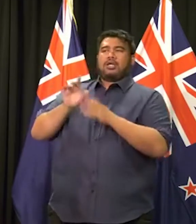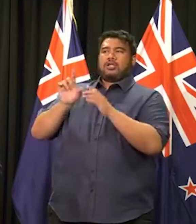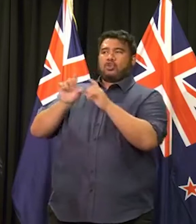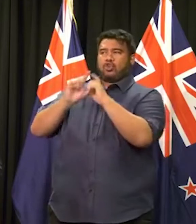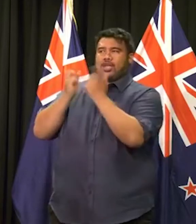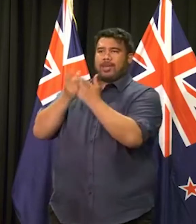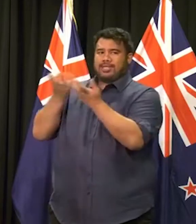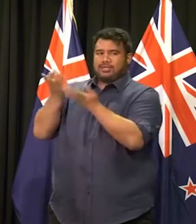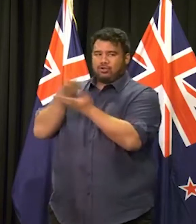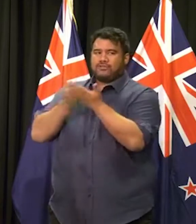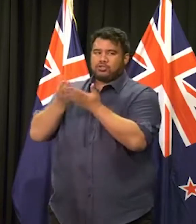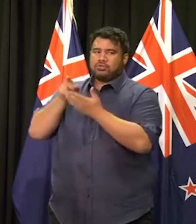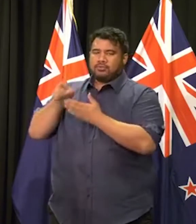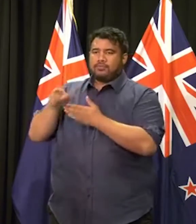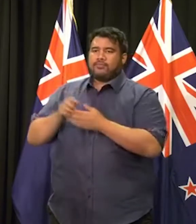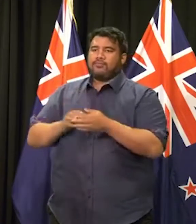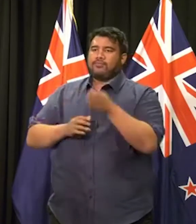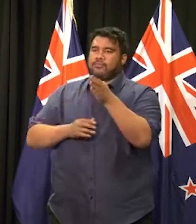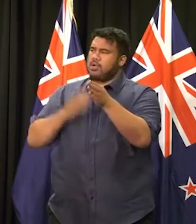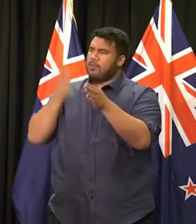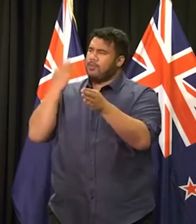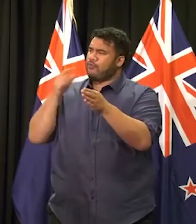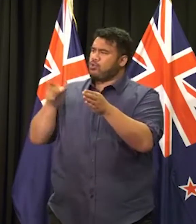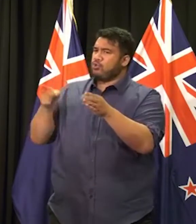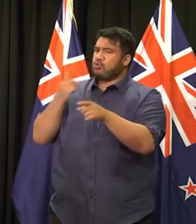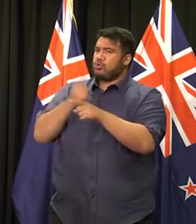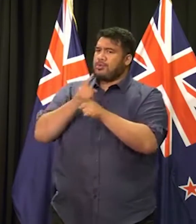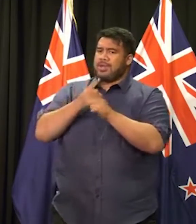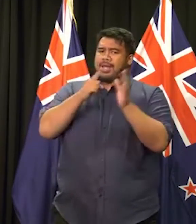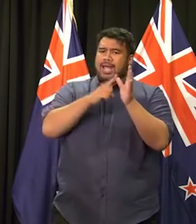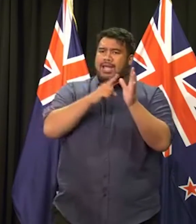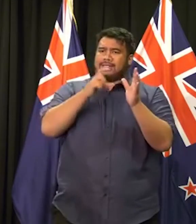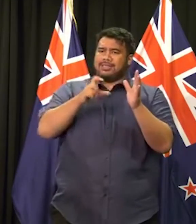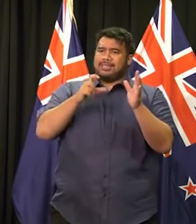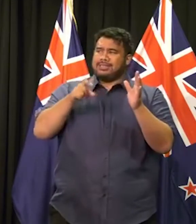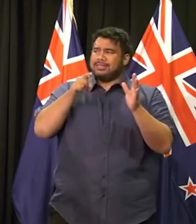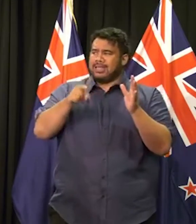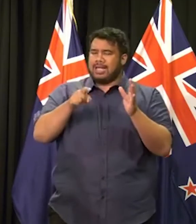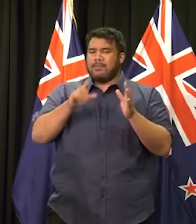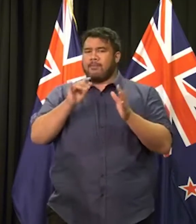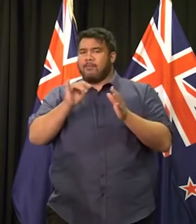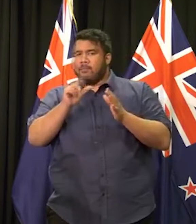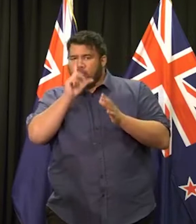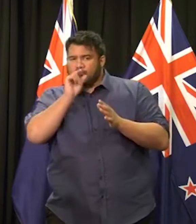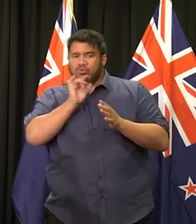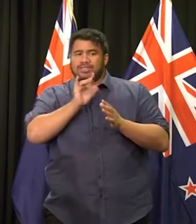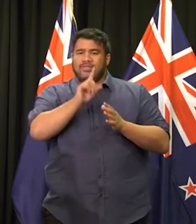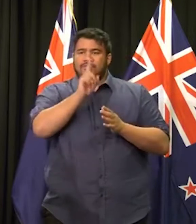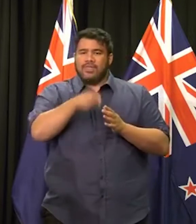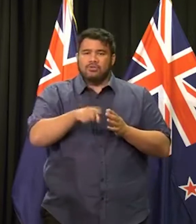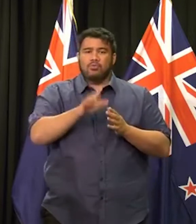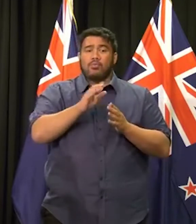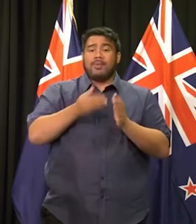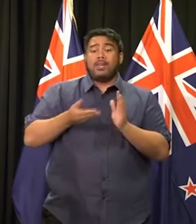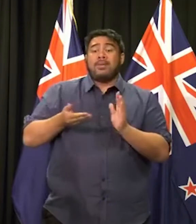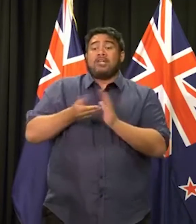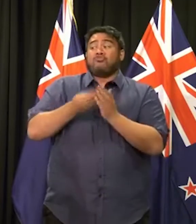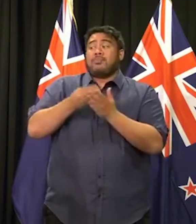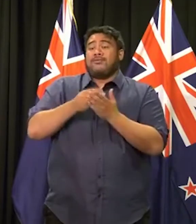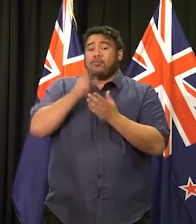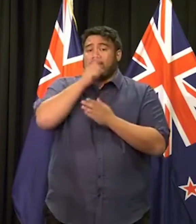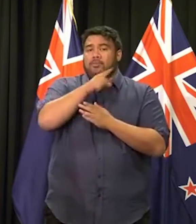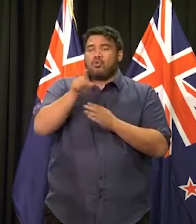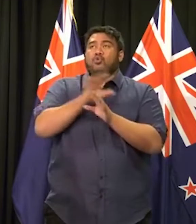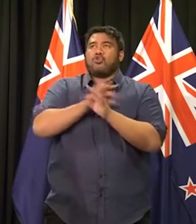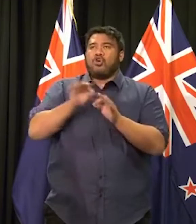you, Minister, when you talked earlier about, um, leniency for ACC for funeral costs, et cetera, for people who aren't, um, citizens of New Zealand, would you